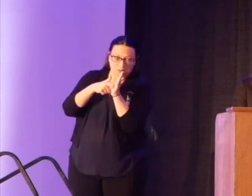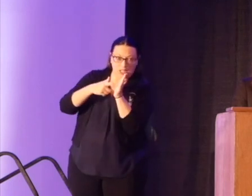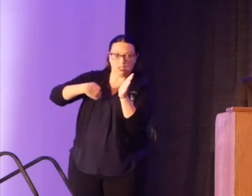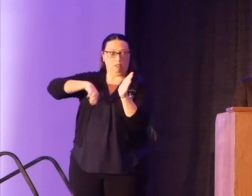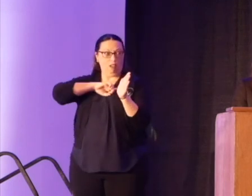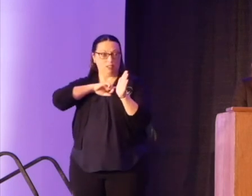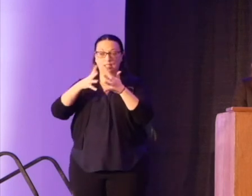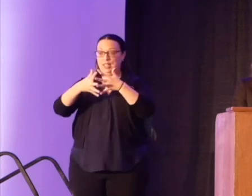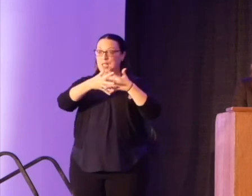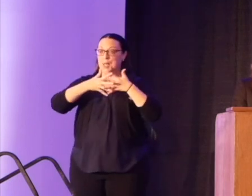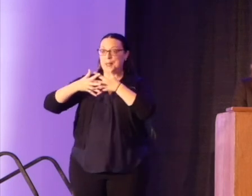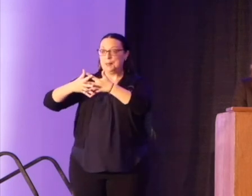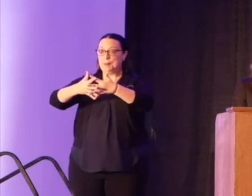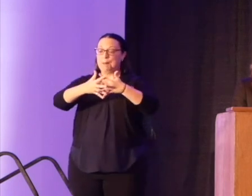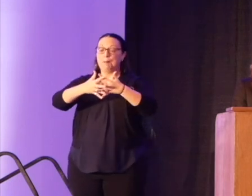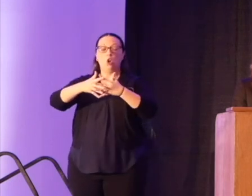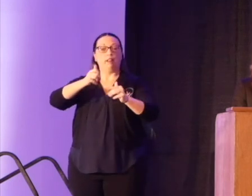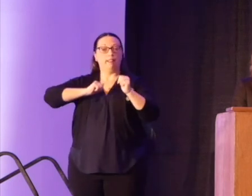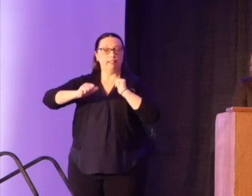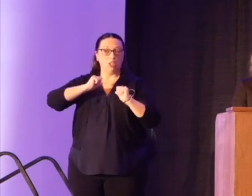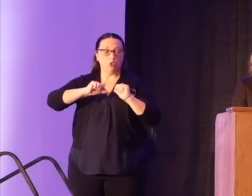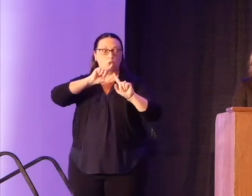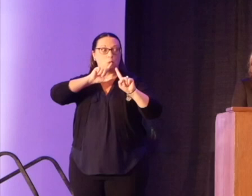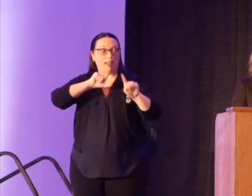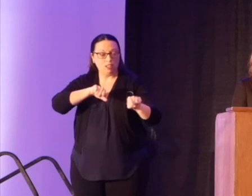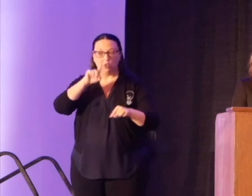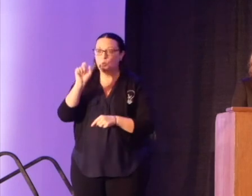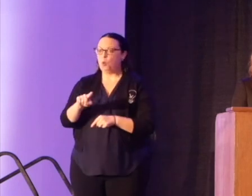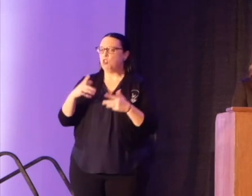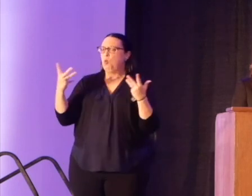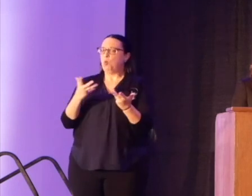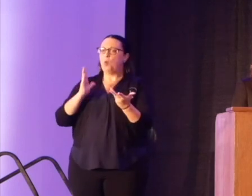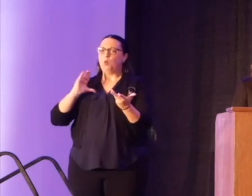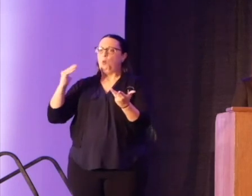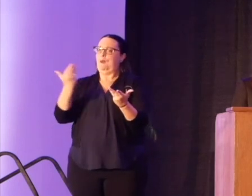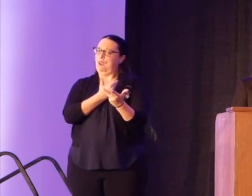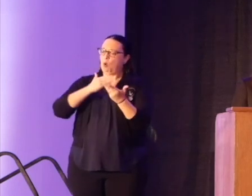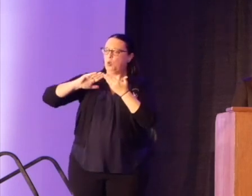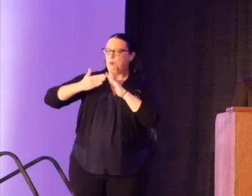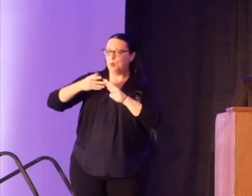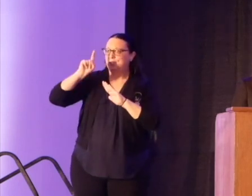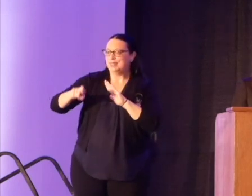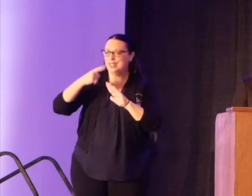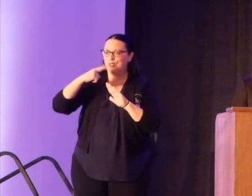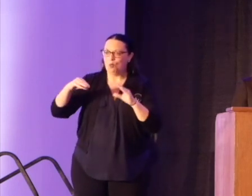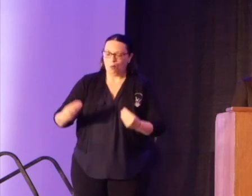American theater, an answer to the question, what do our communities need to thrive?